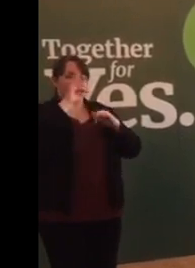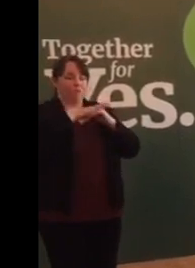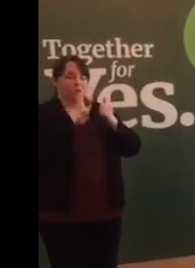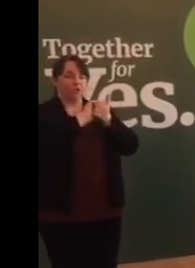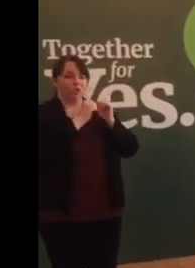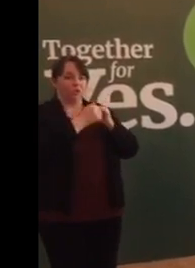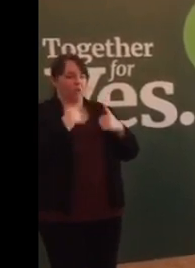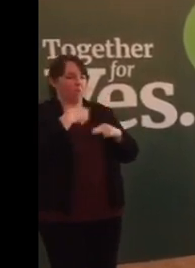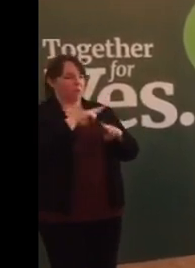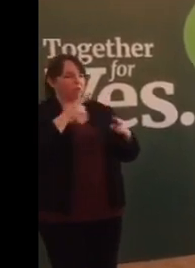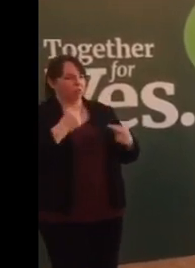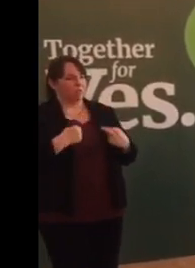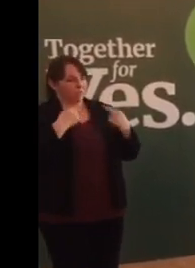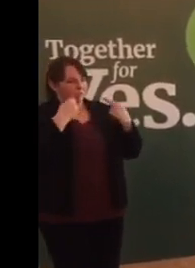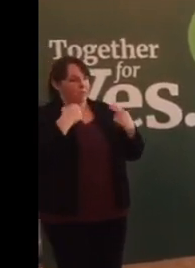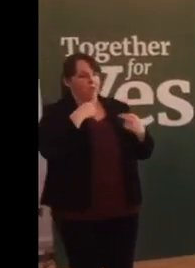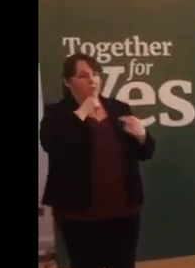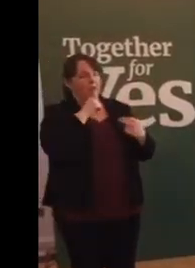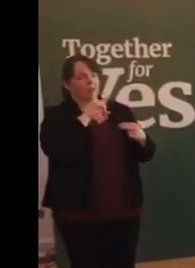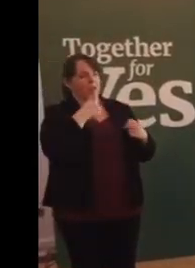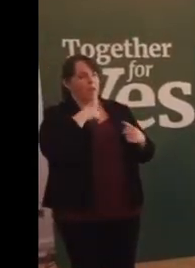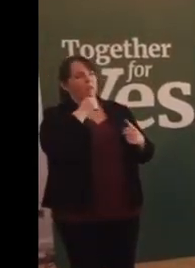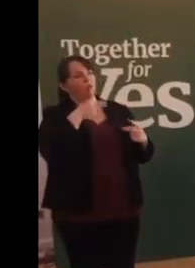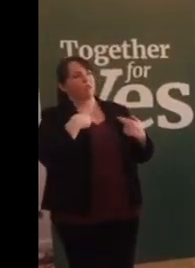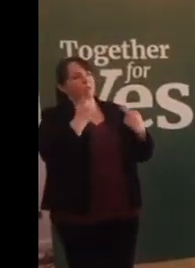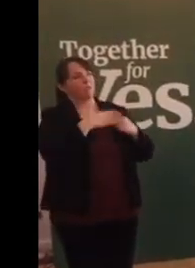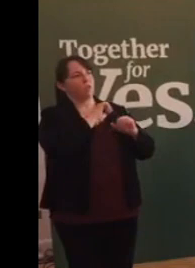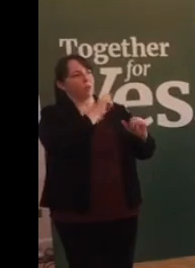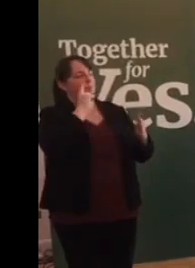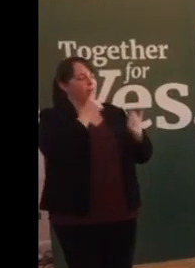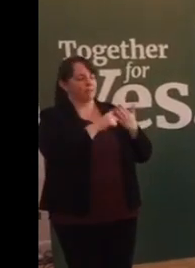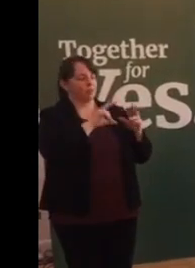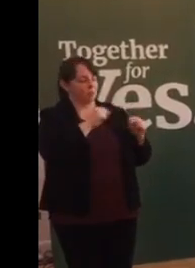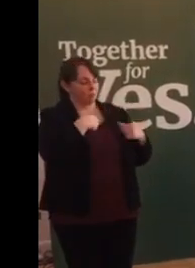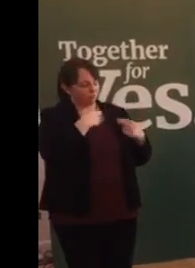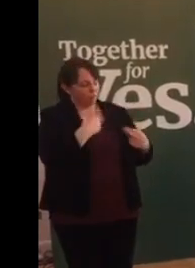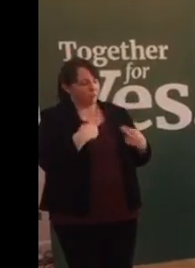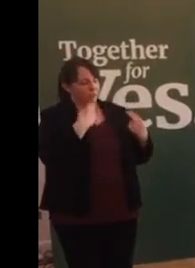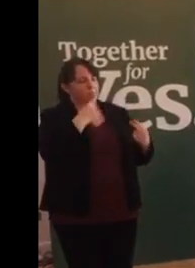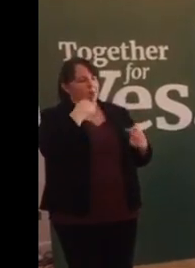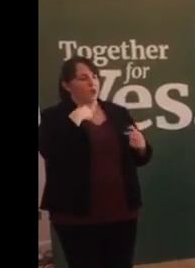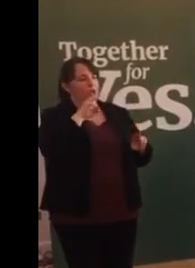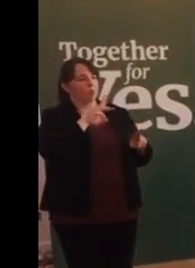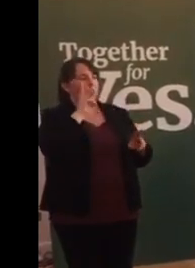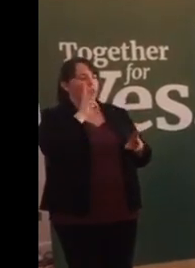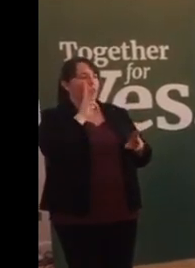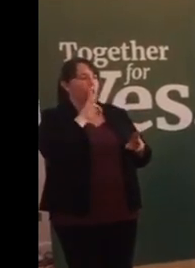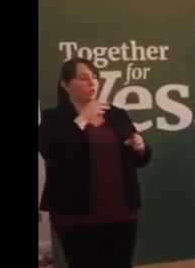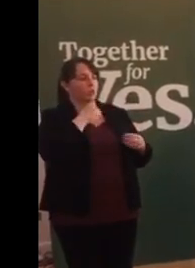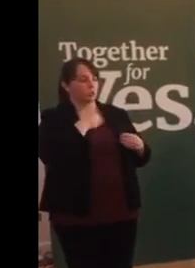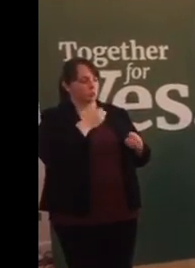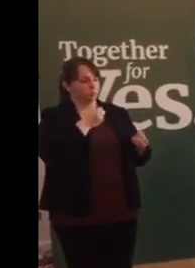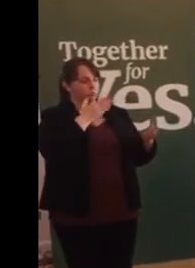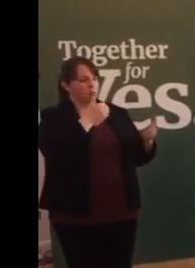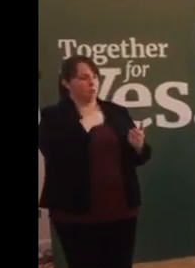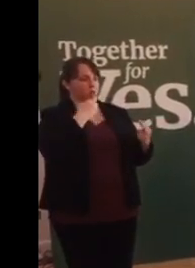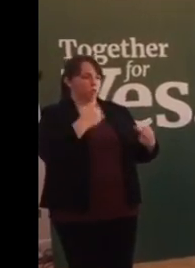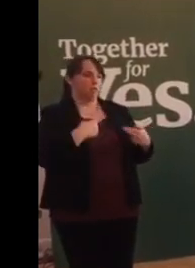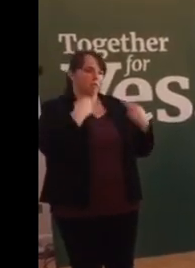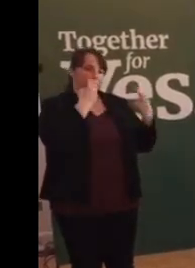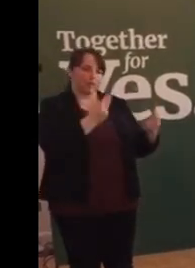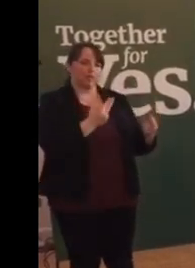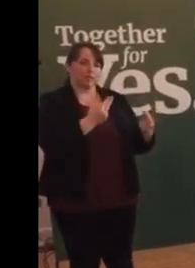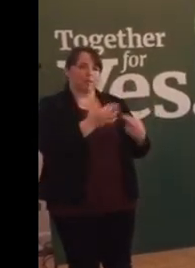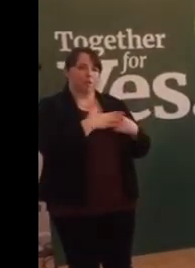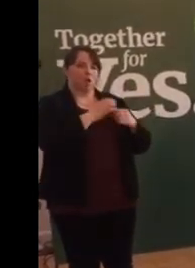lack respect for such a belief, and should be willing to express such respect as Alba has said.